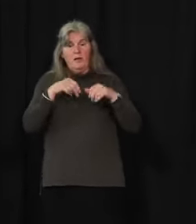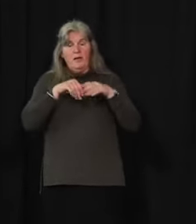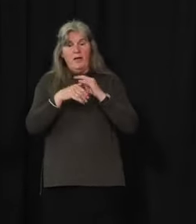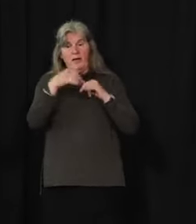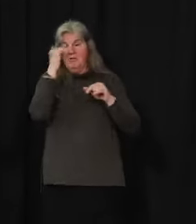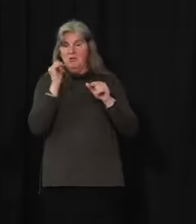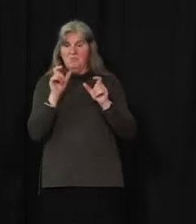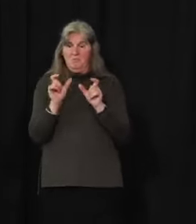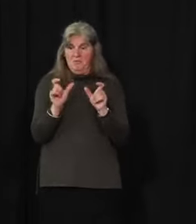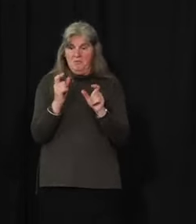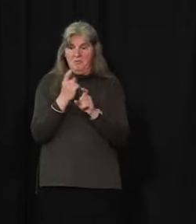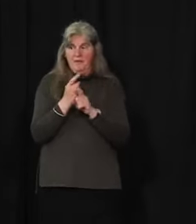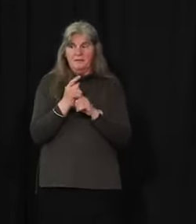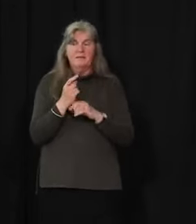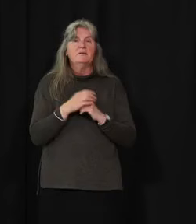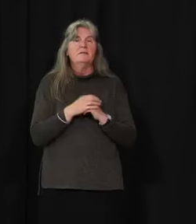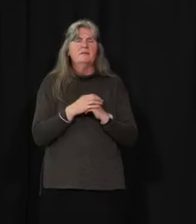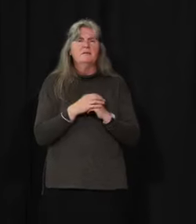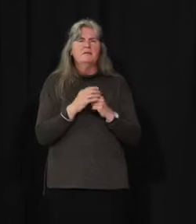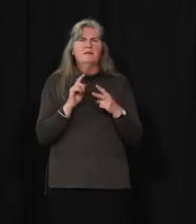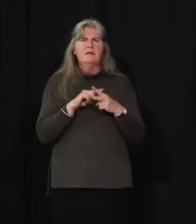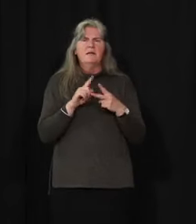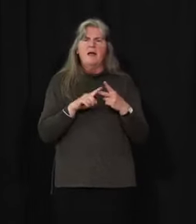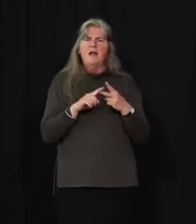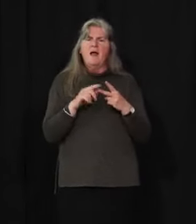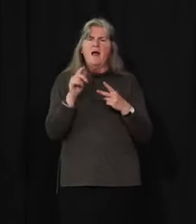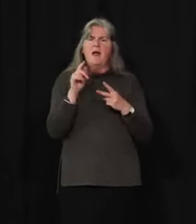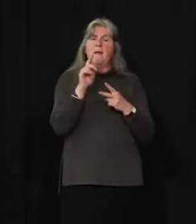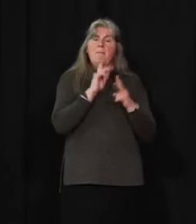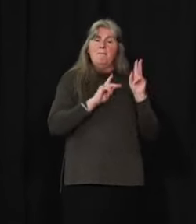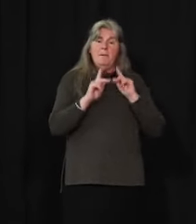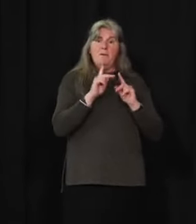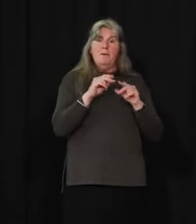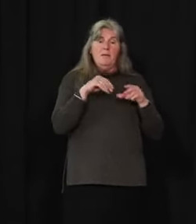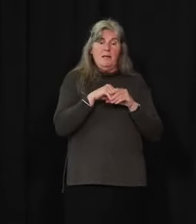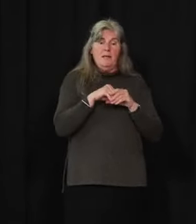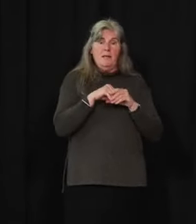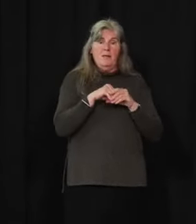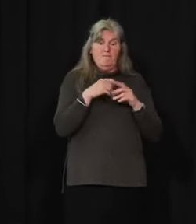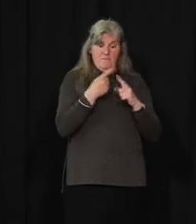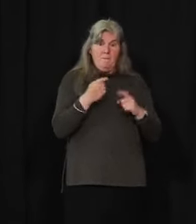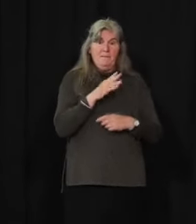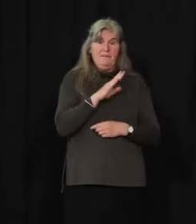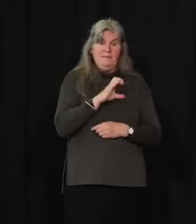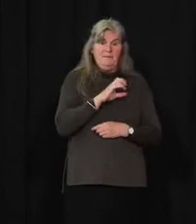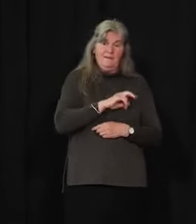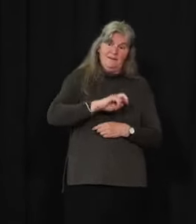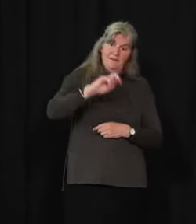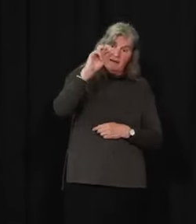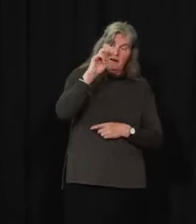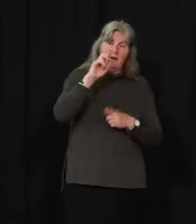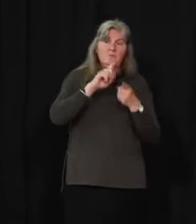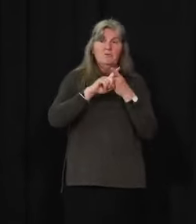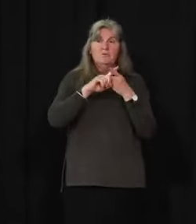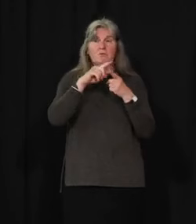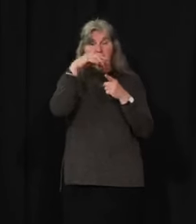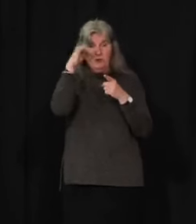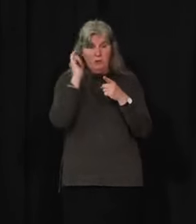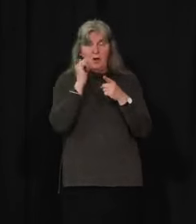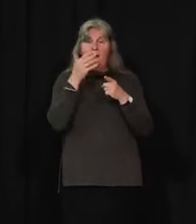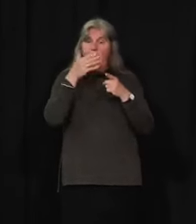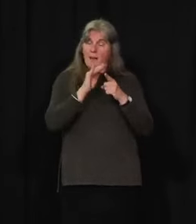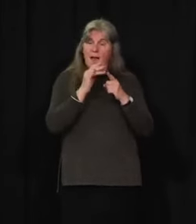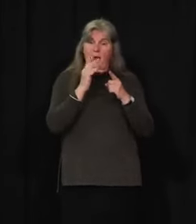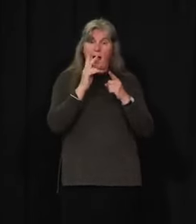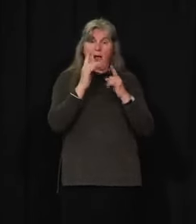And I guess the other part of this question is folks from BC once they're in the territory, like, they'll be able to go to campgrounds, they basically